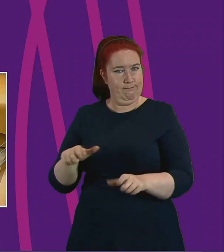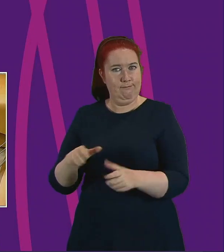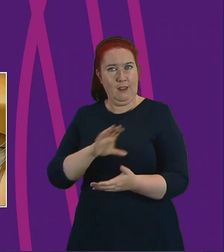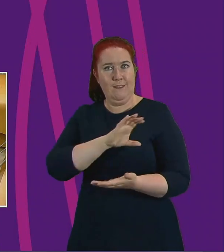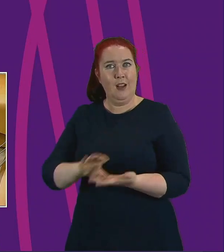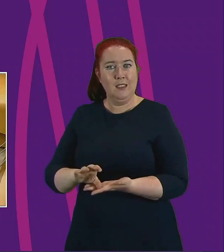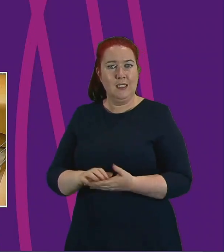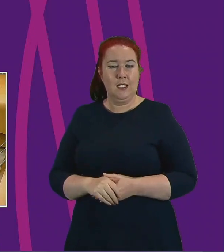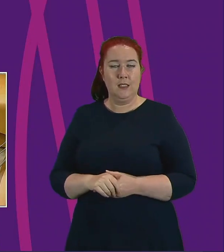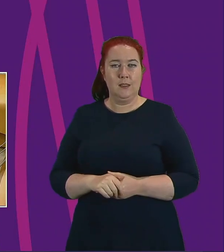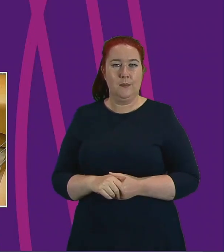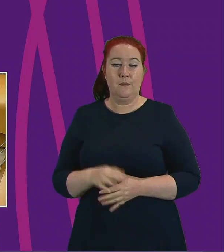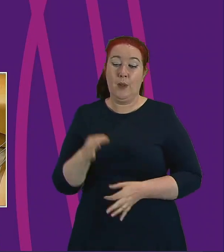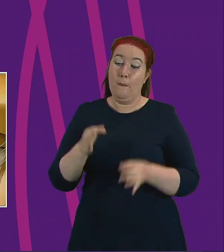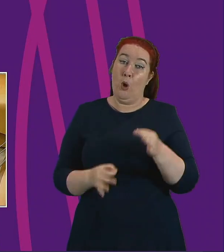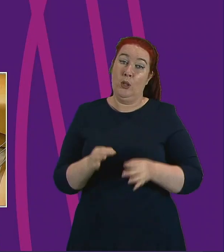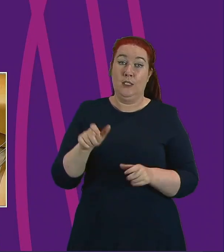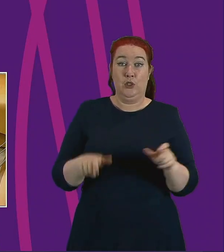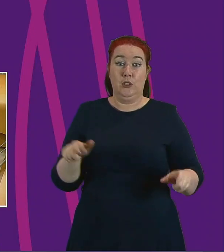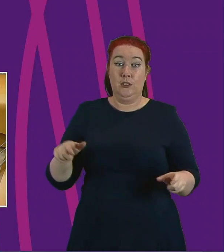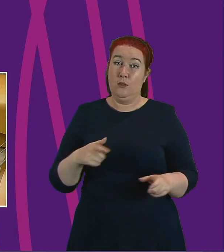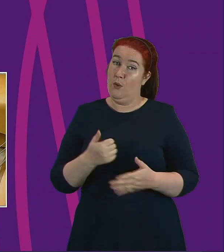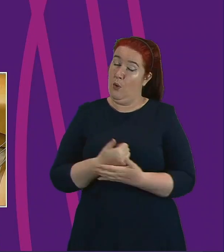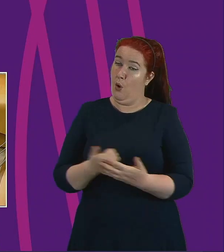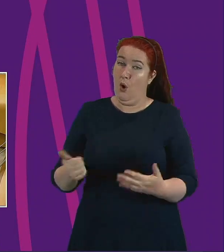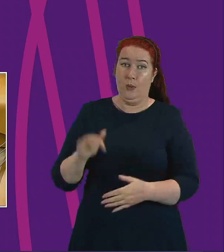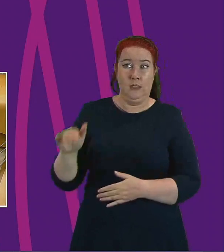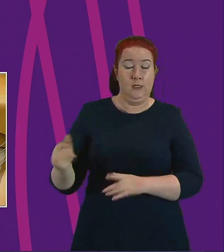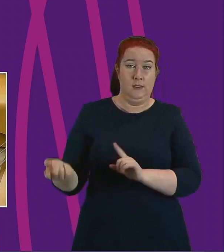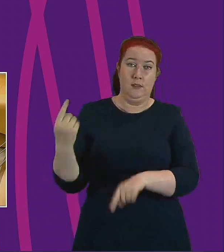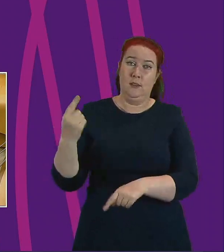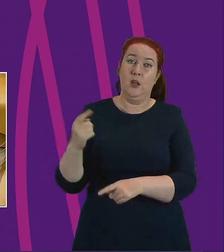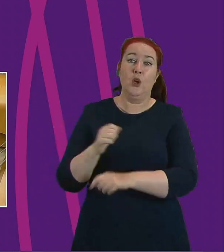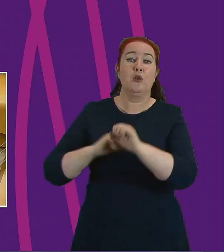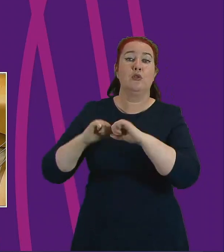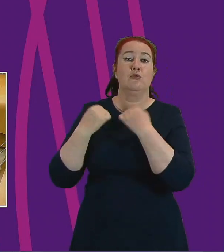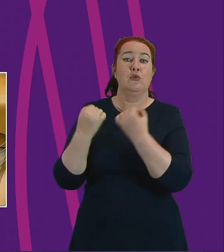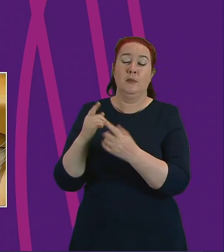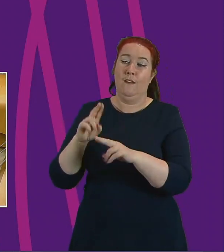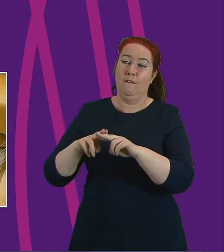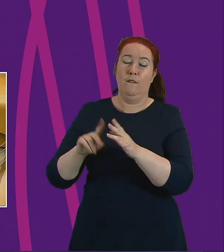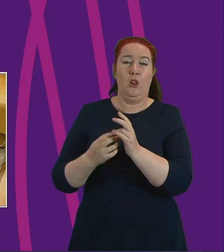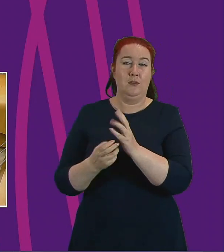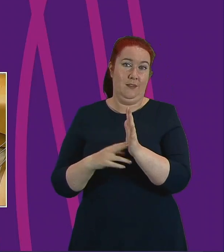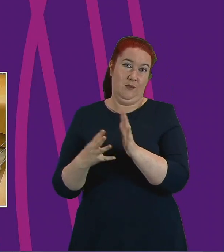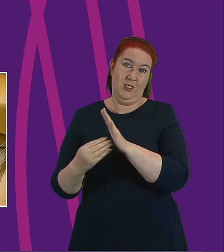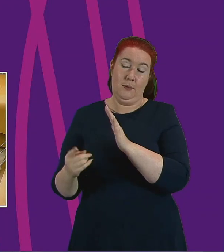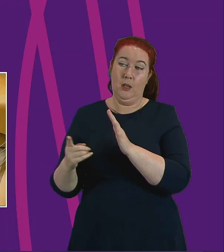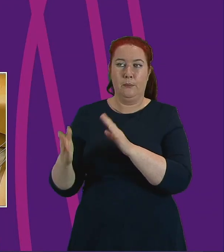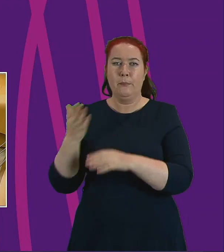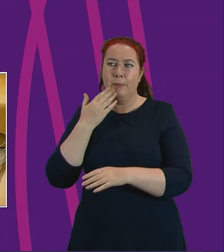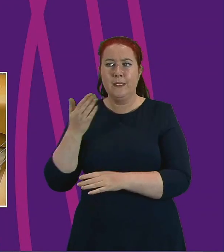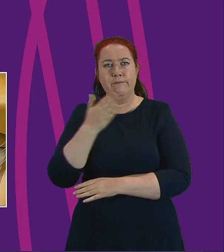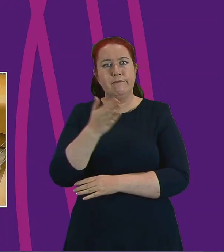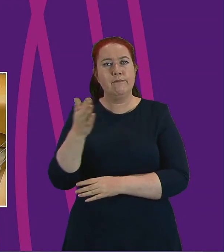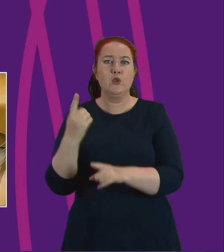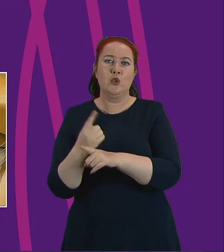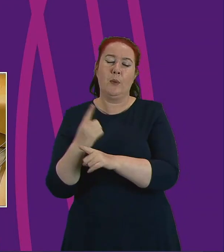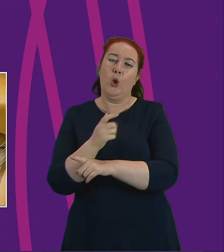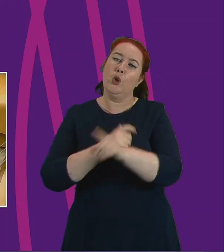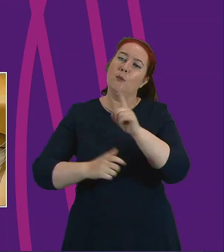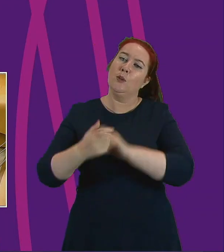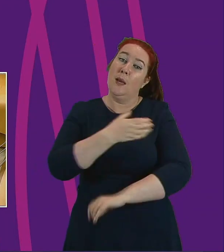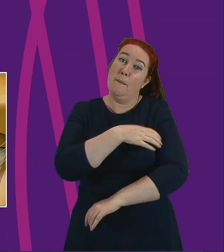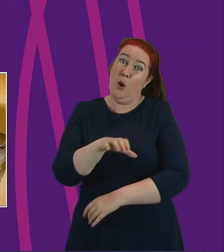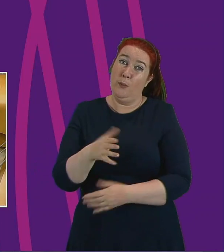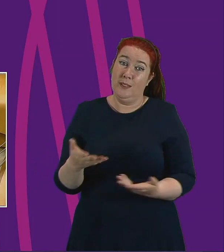Politicians frequently call on groups like Fullerton Community Association to talk around the country about community empowerment. And none